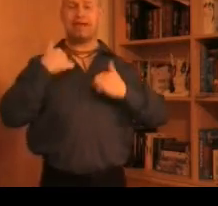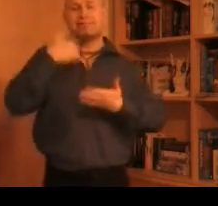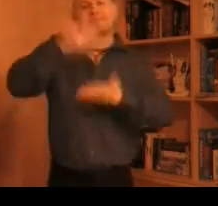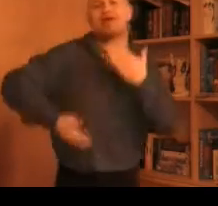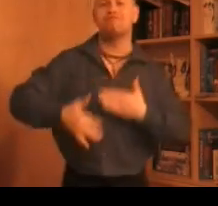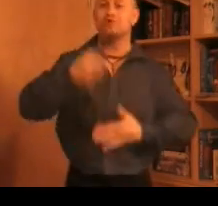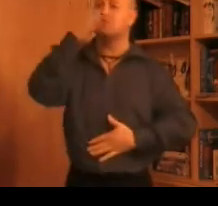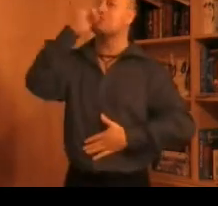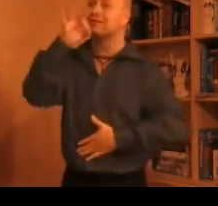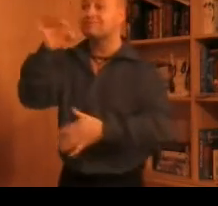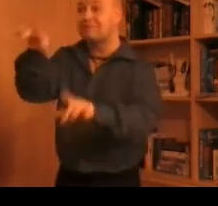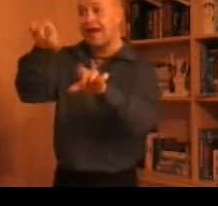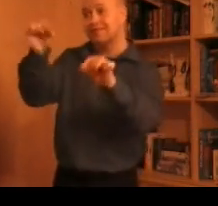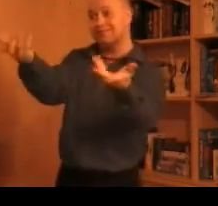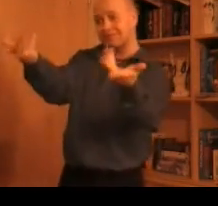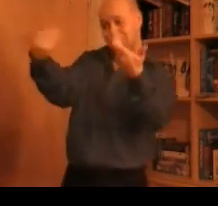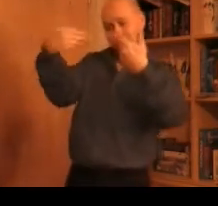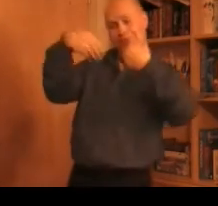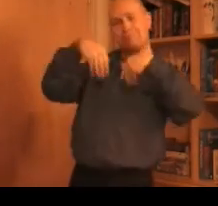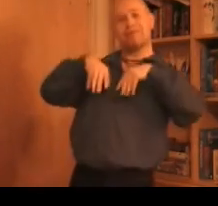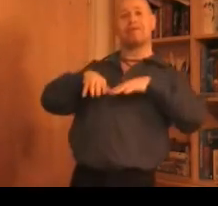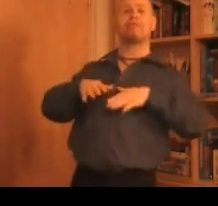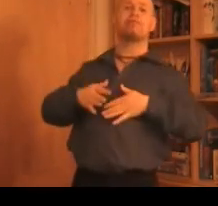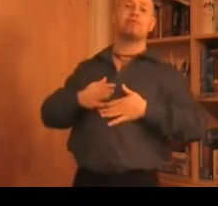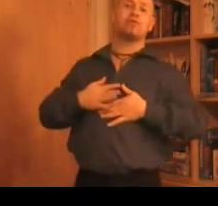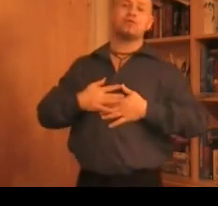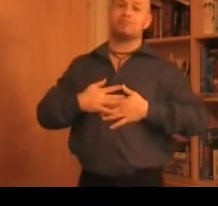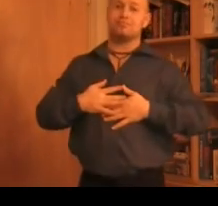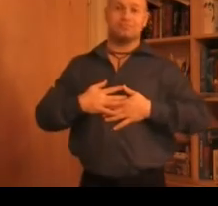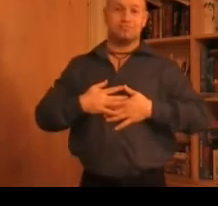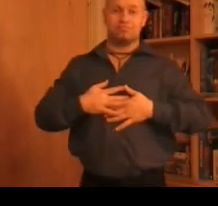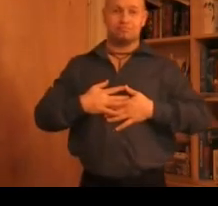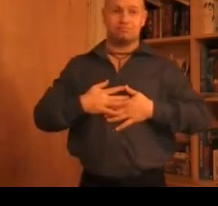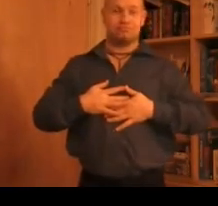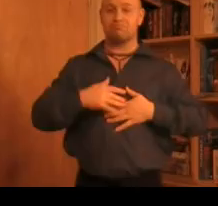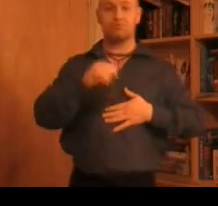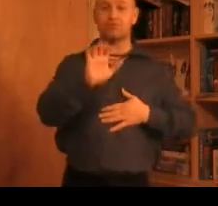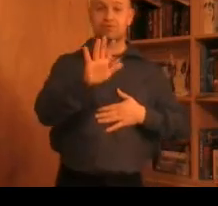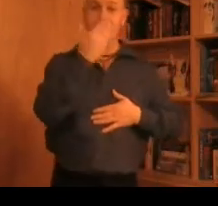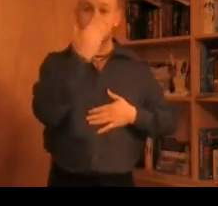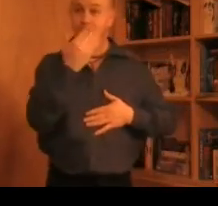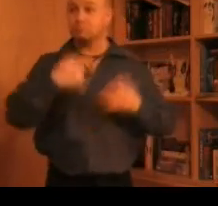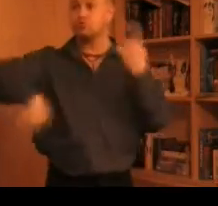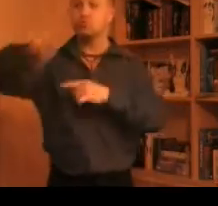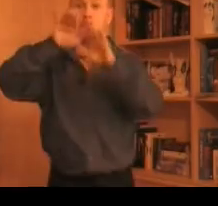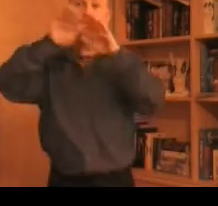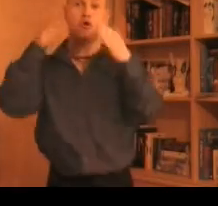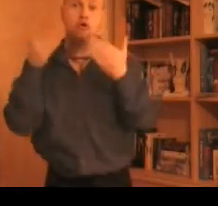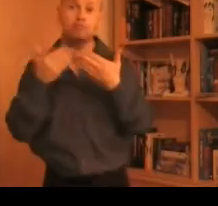never invited them in I never Though it seemed to the world